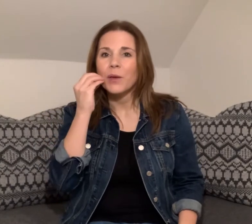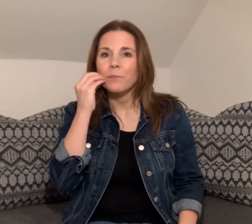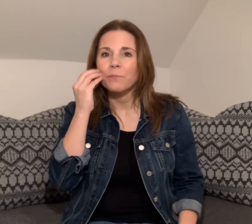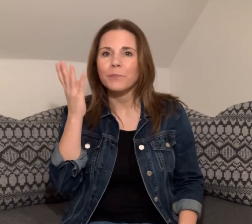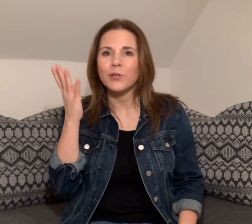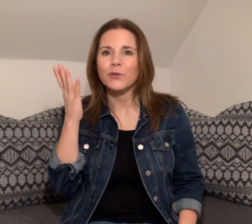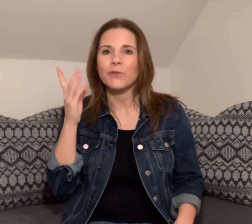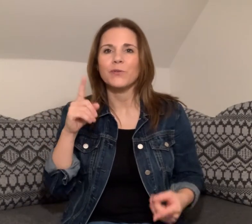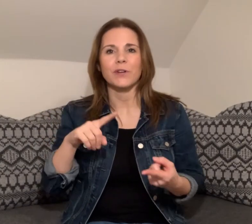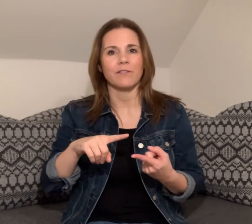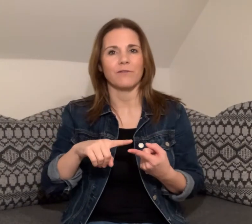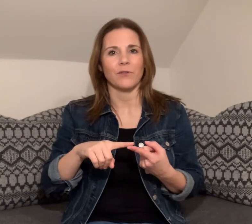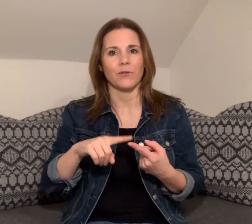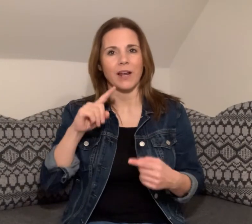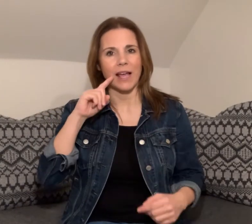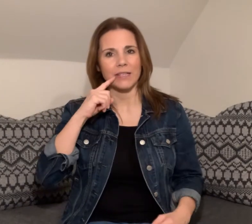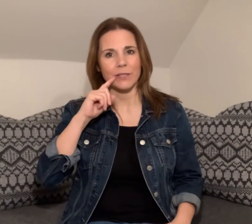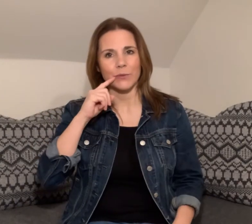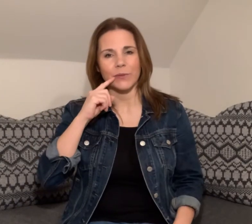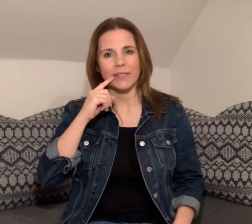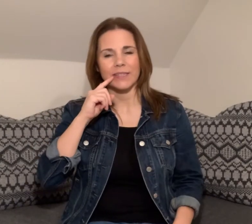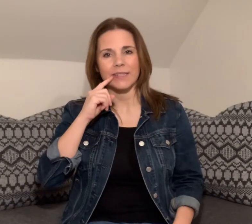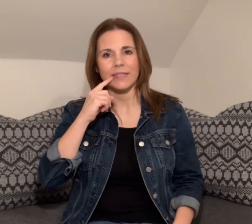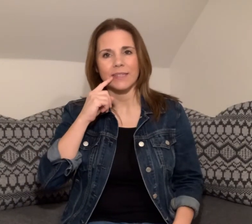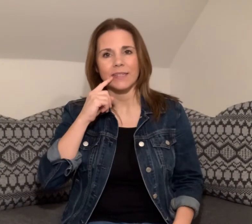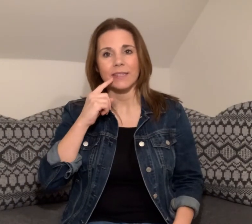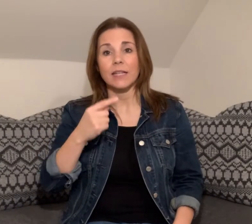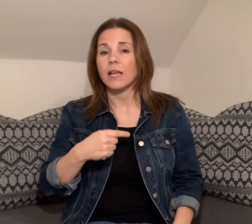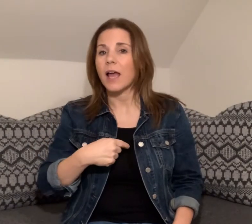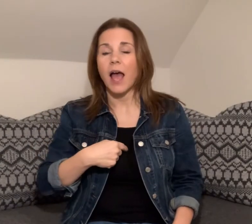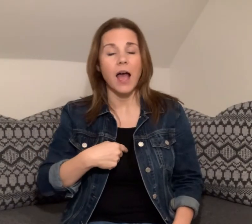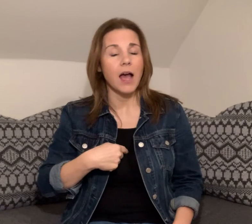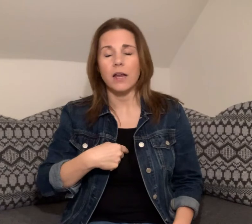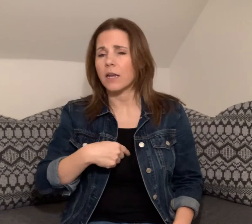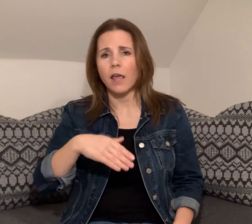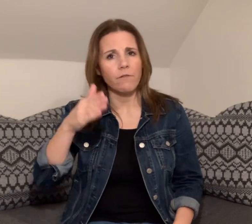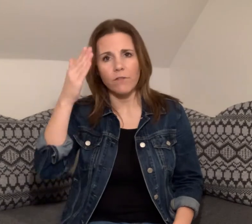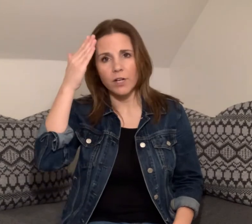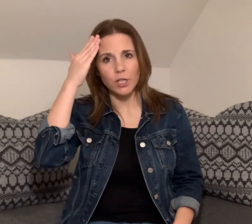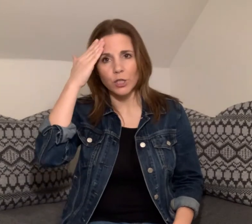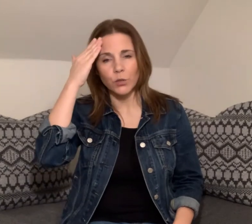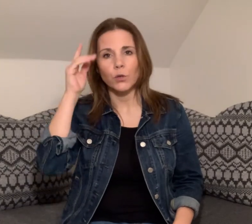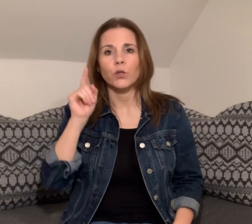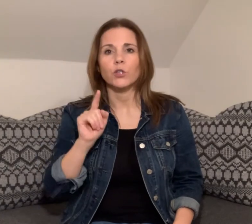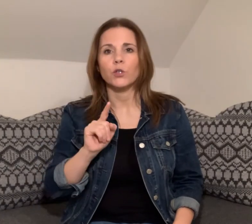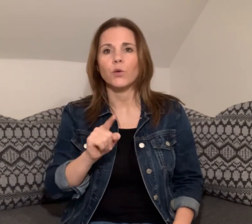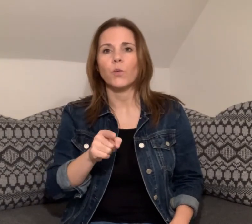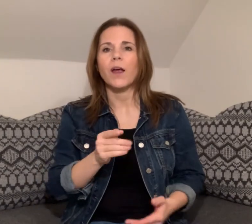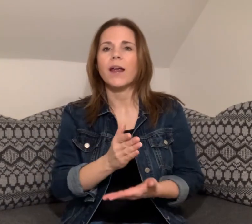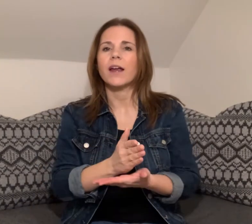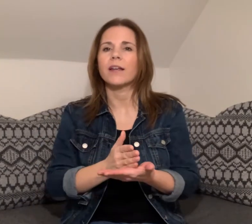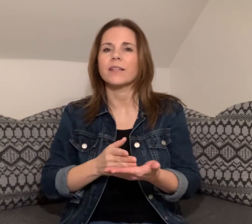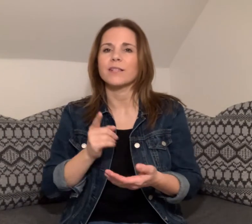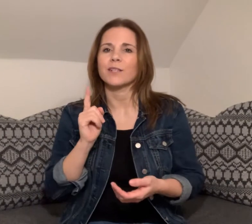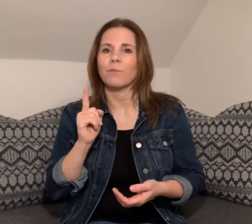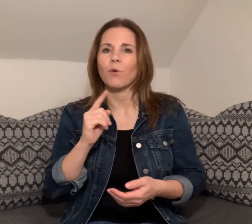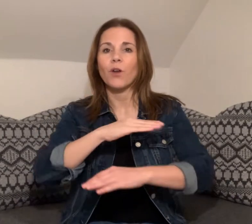Beautiful and sweet I never knew you were the someone